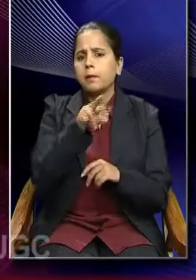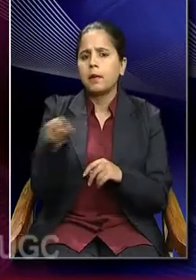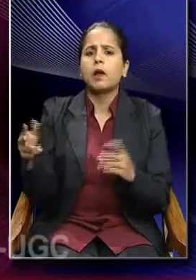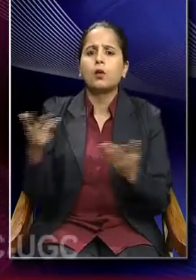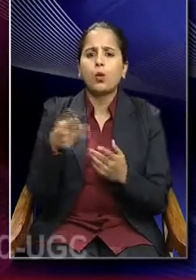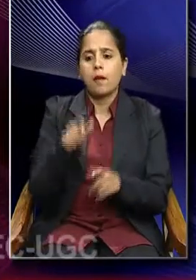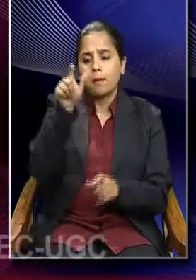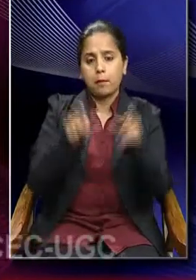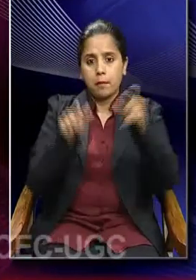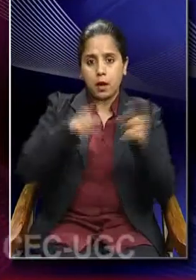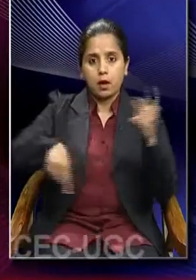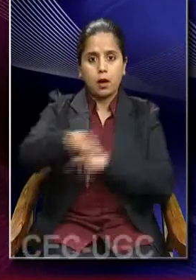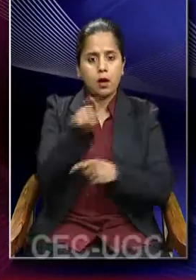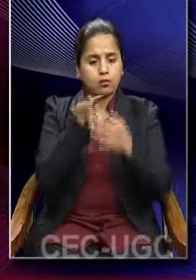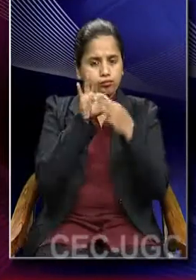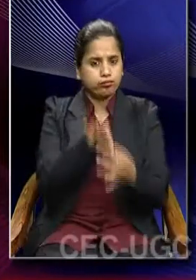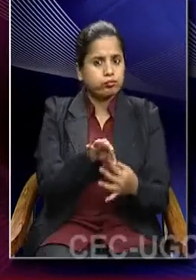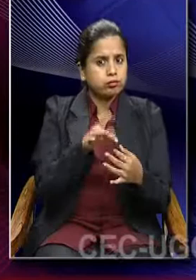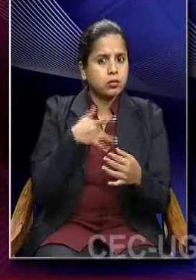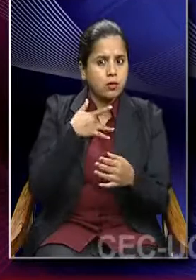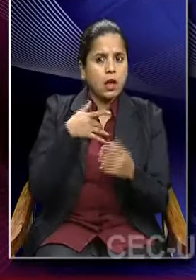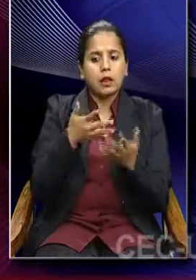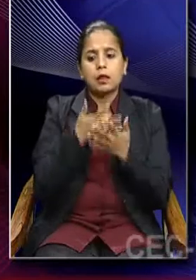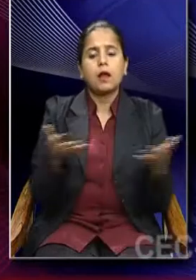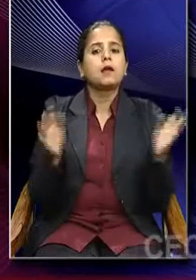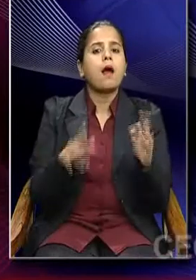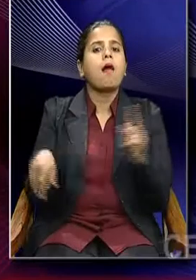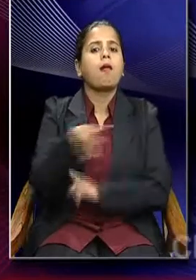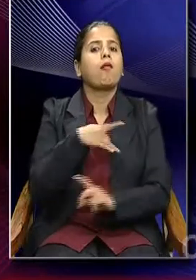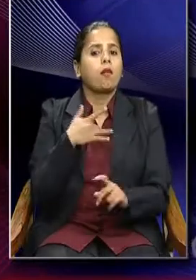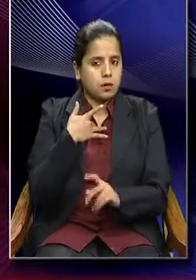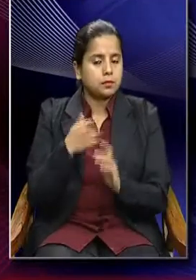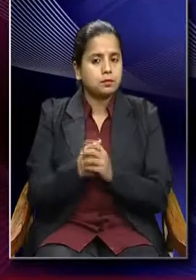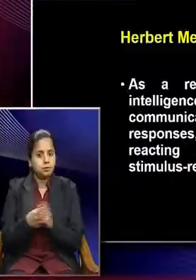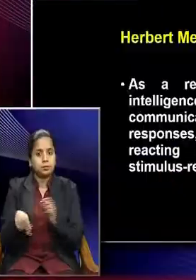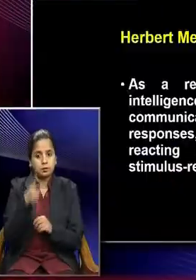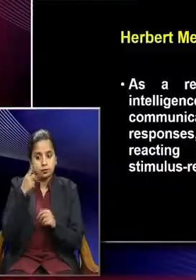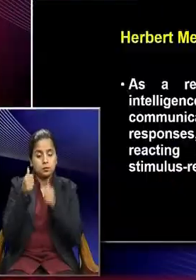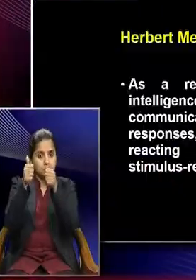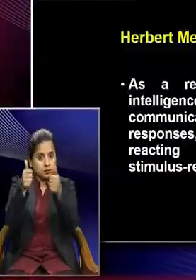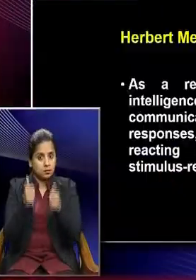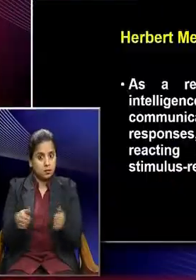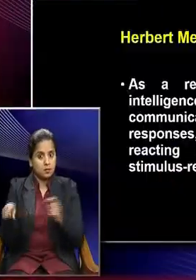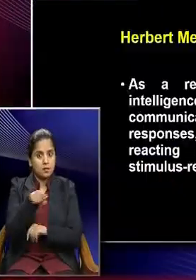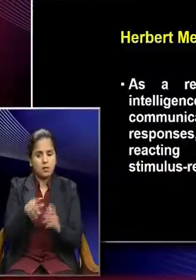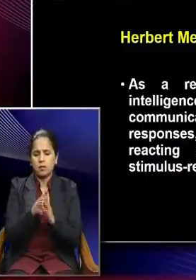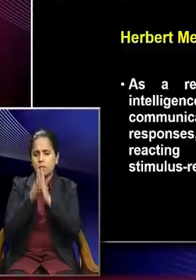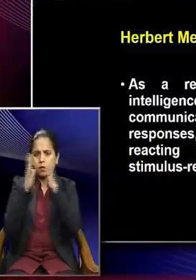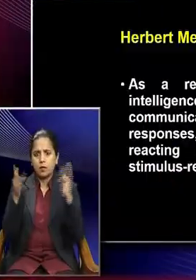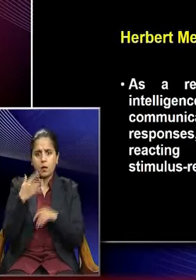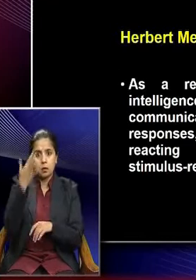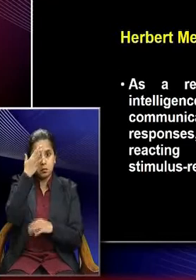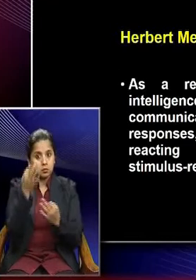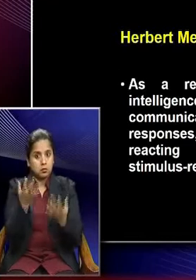individual attach to the object. So, as a result of this greater intelligence